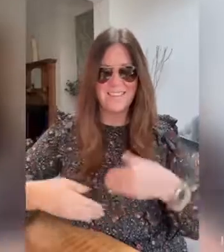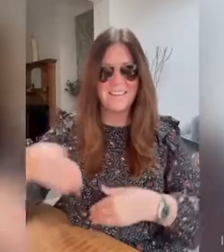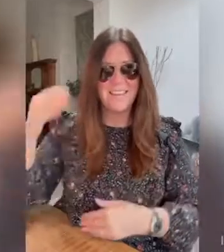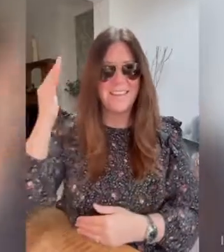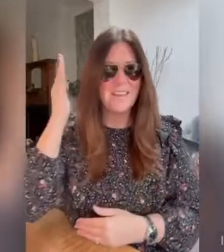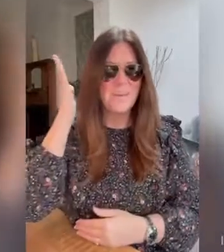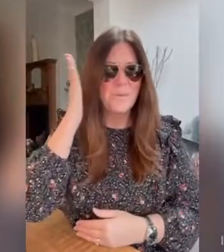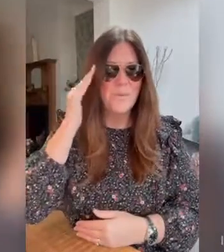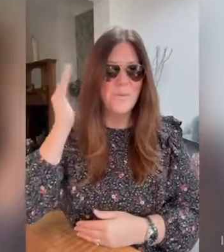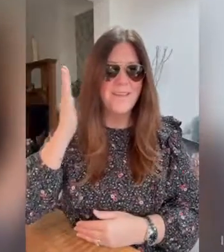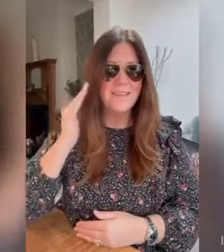Wind.